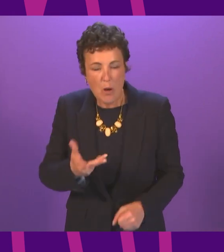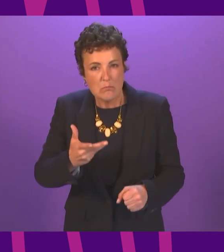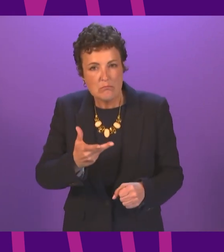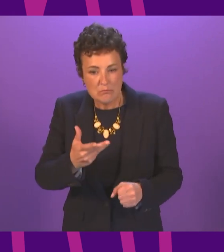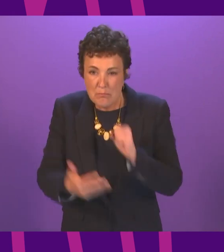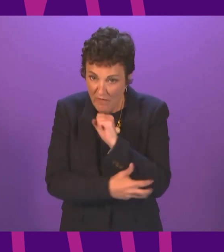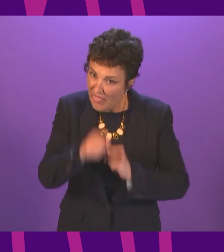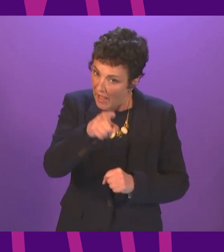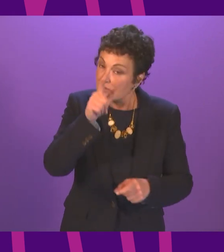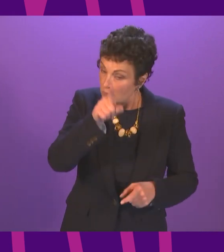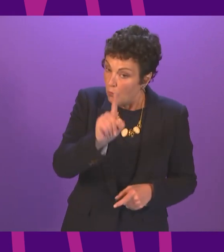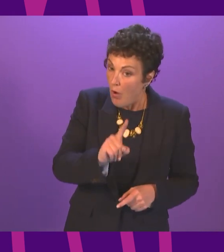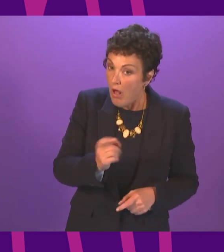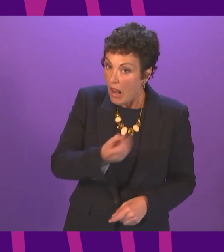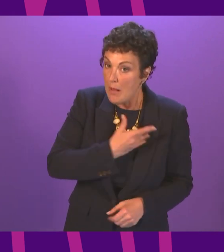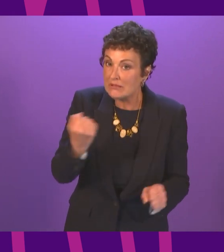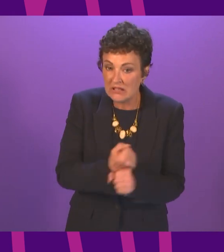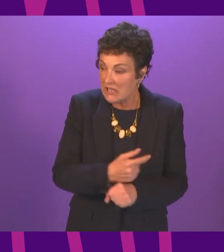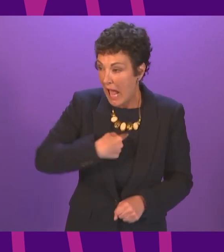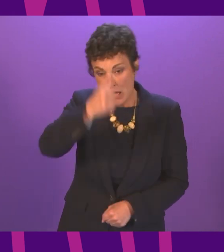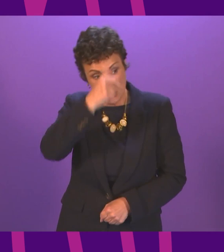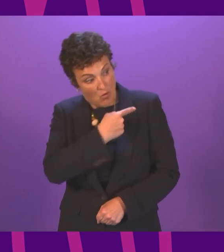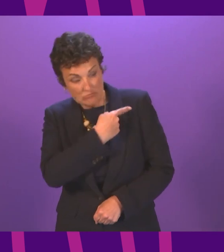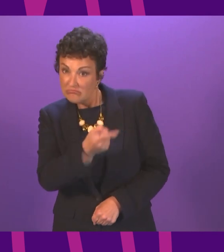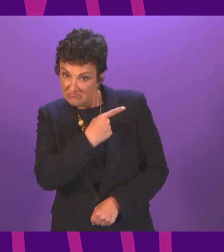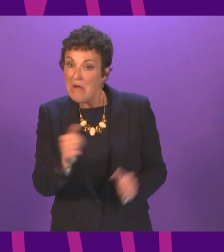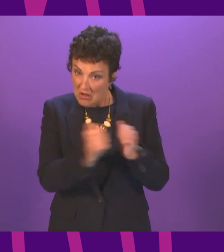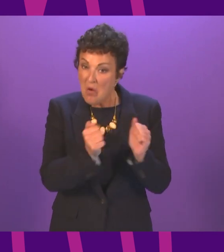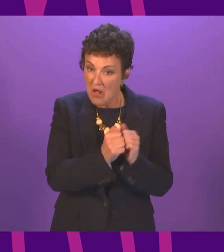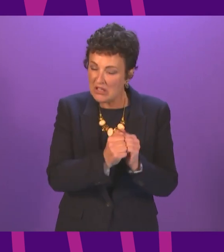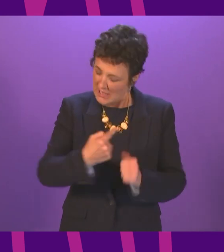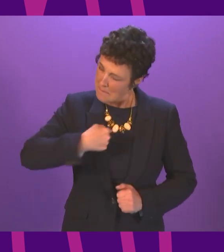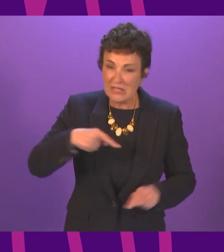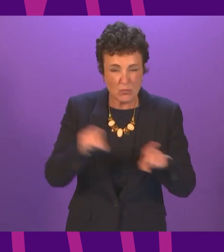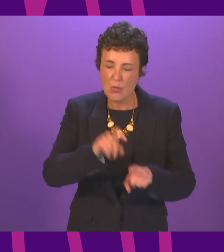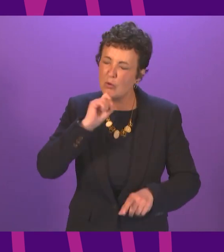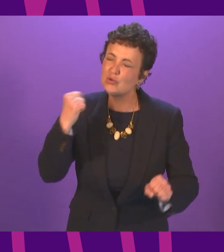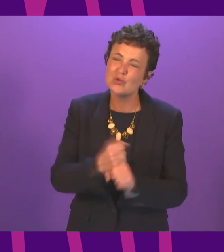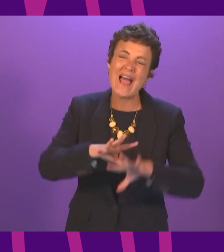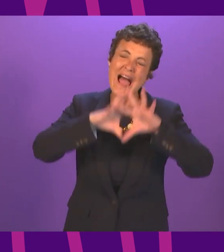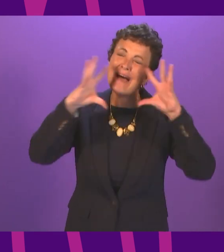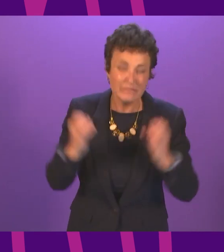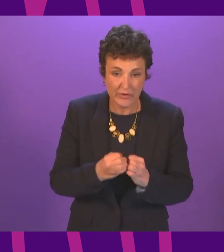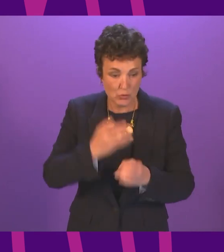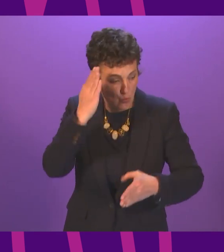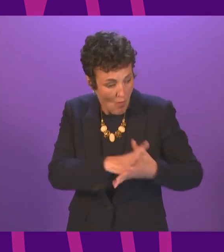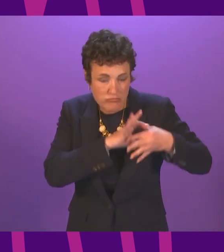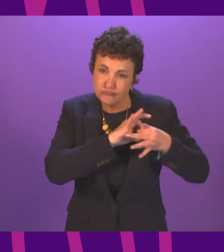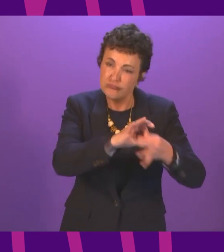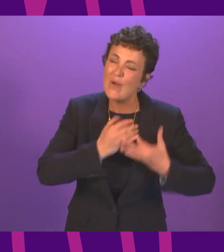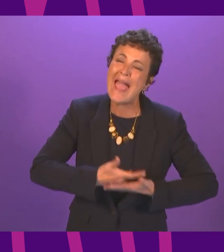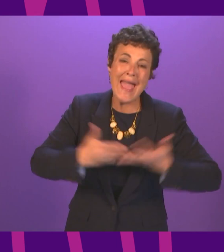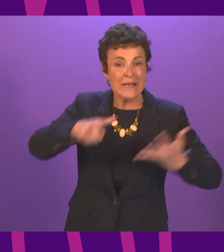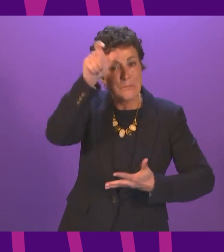what a Labour government did and I know that my colleagues on these benches and I will do everything we can to work across this chamber with